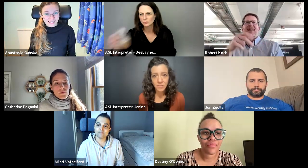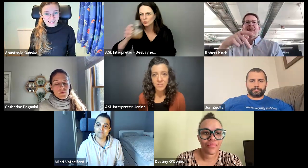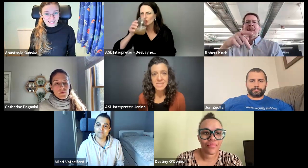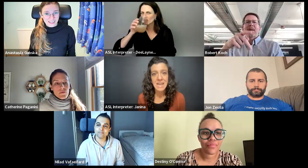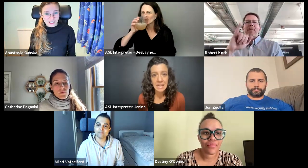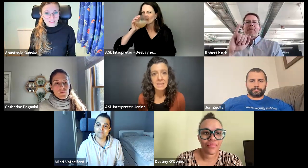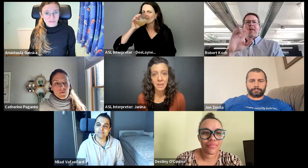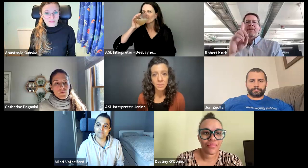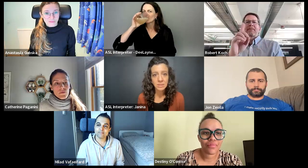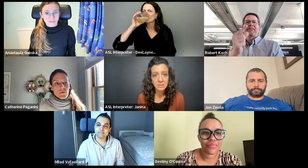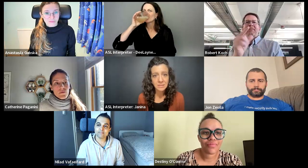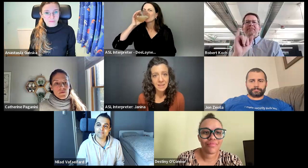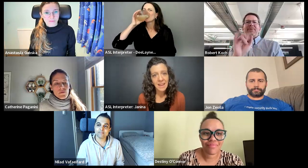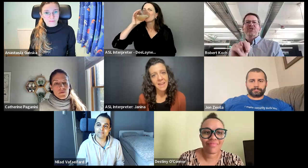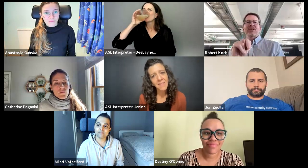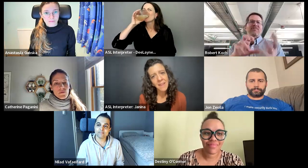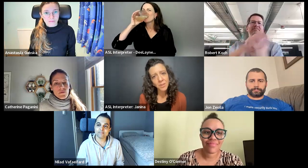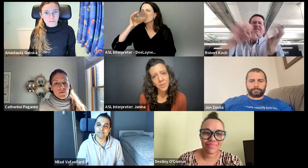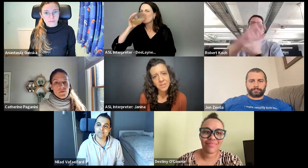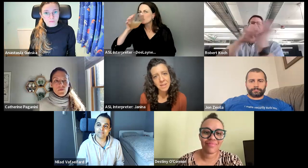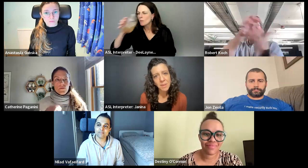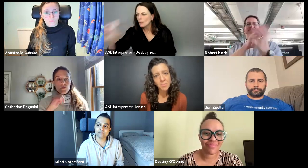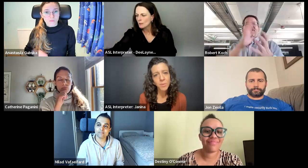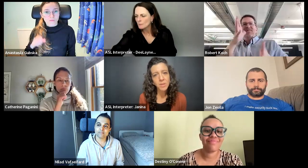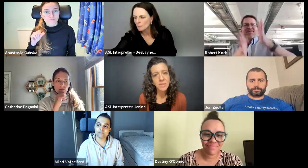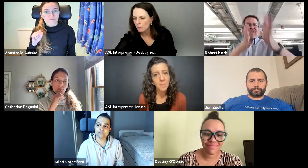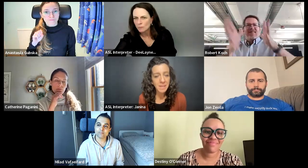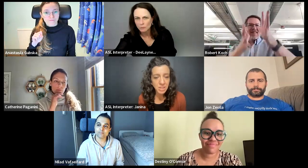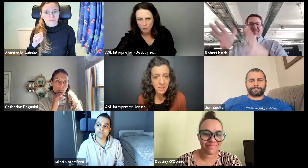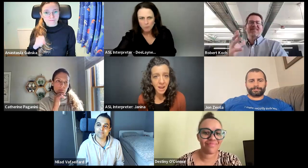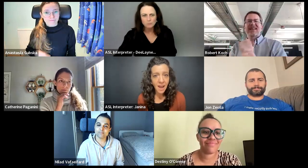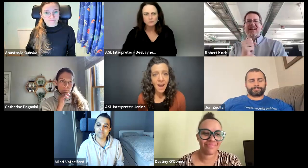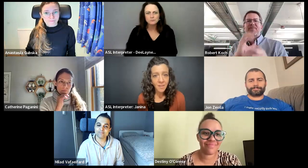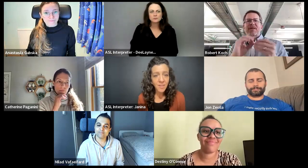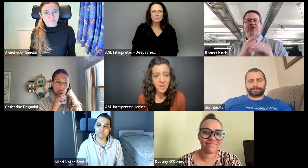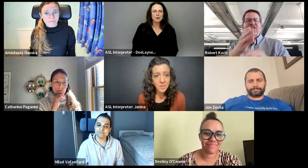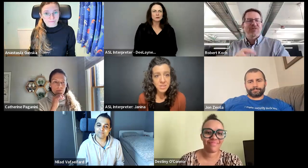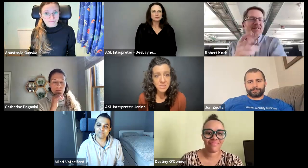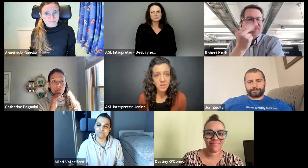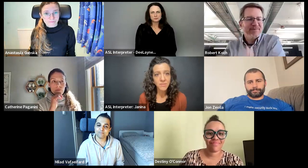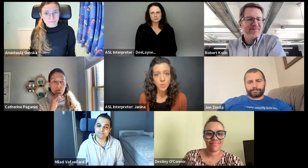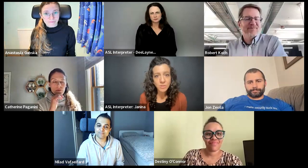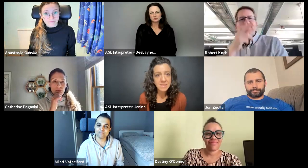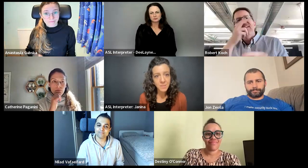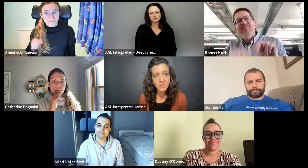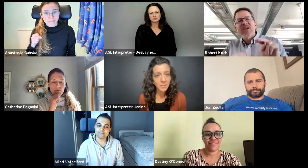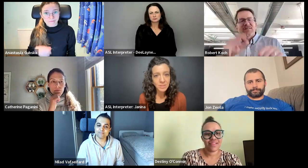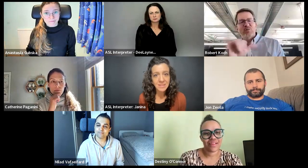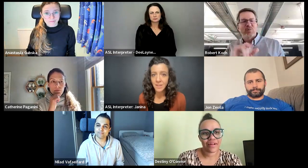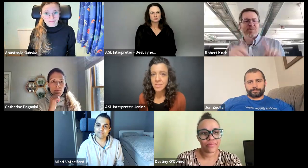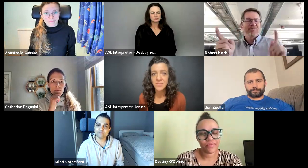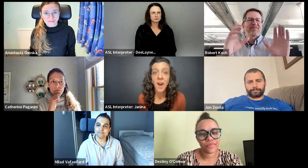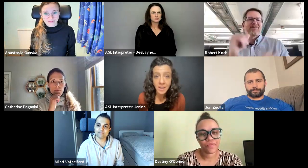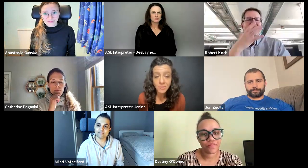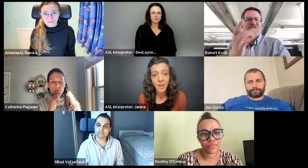mixture of different signed languages. And then you'll notice that people will be using a pigeon of those languages, sort of using some of those